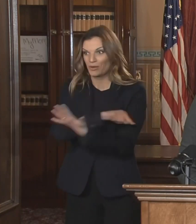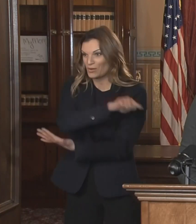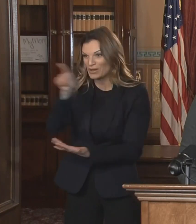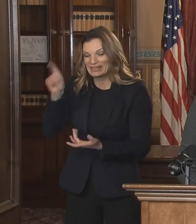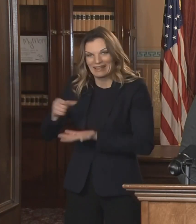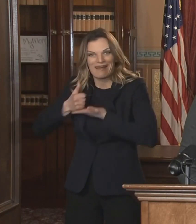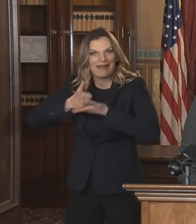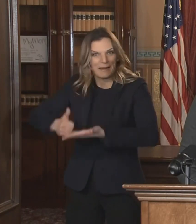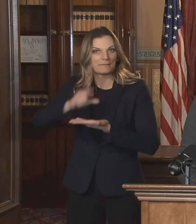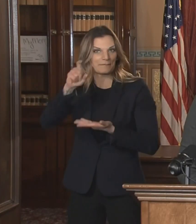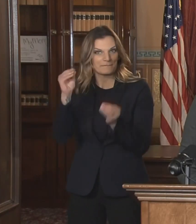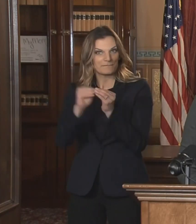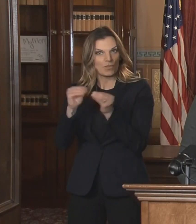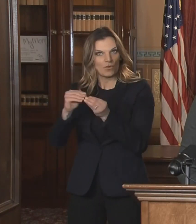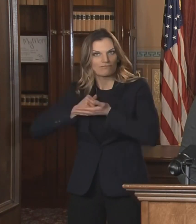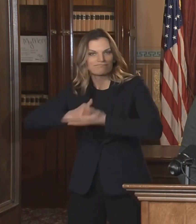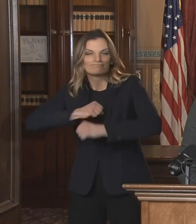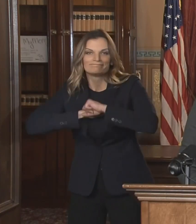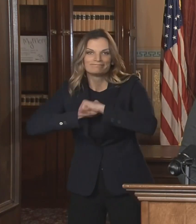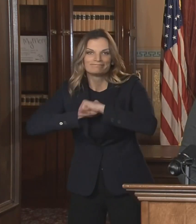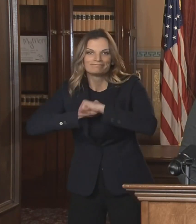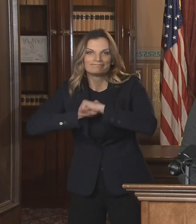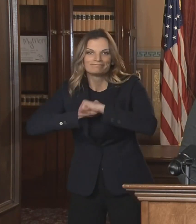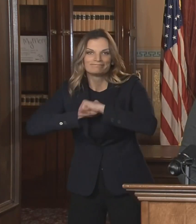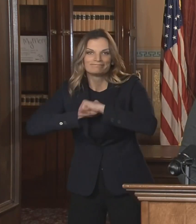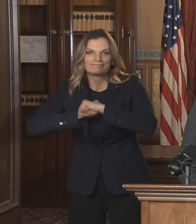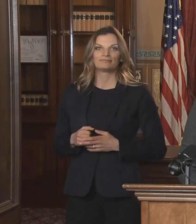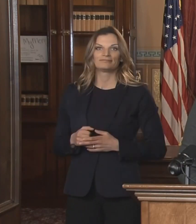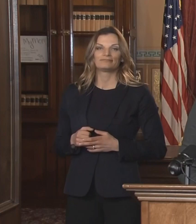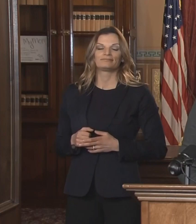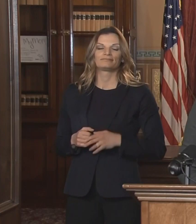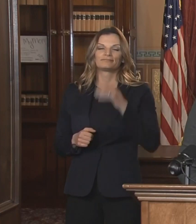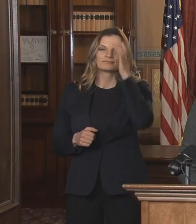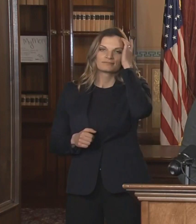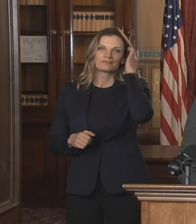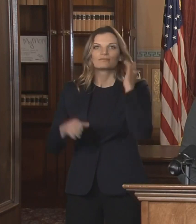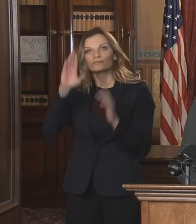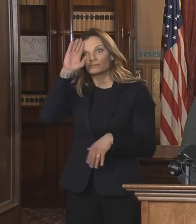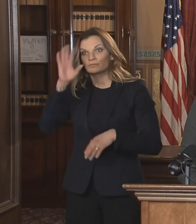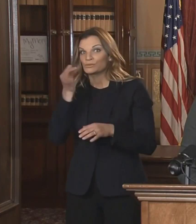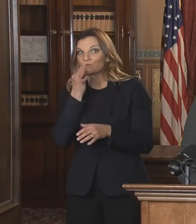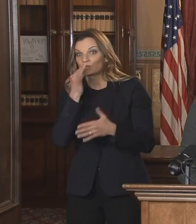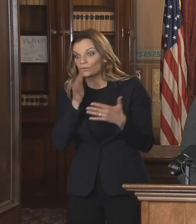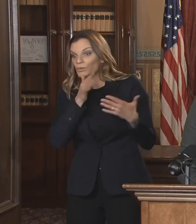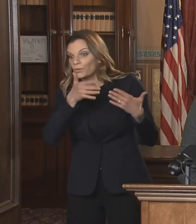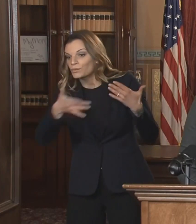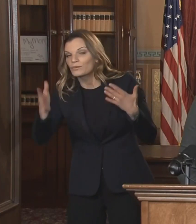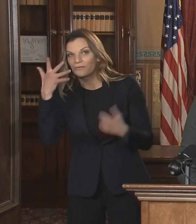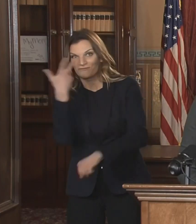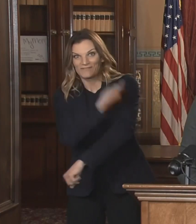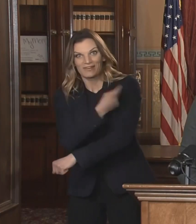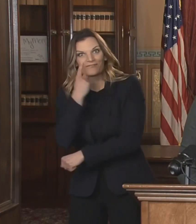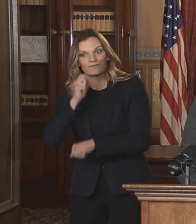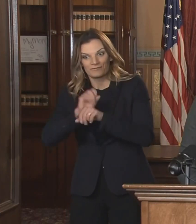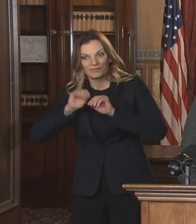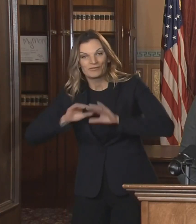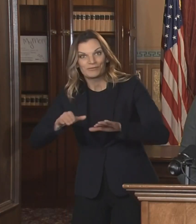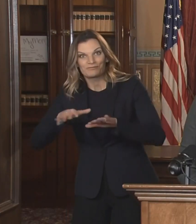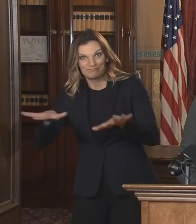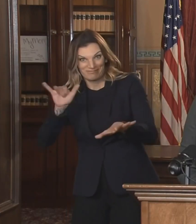we also need funding to begin preparations for vaccine distribution and administration.